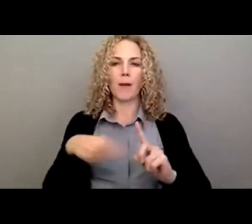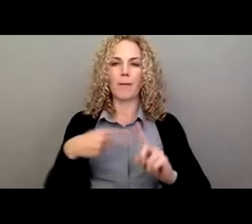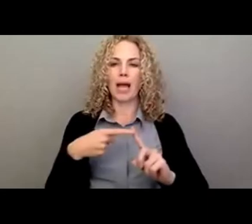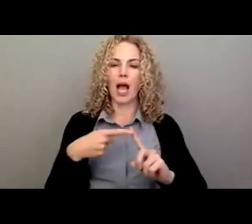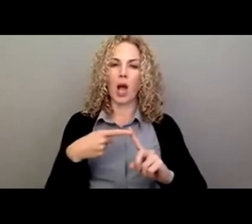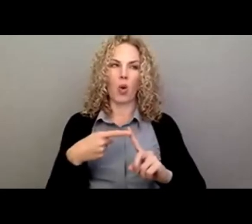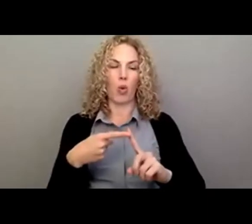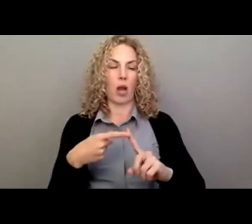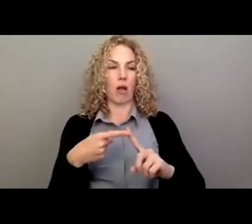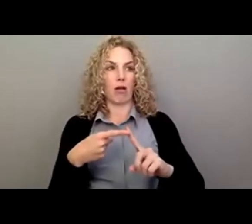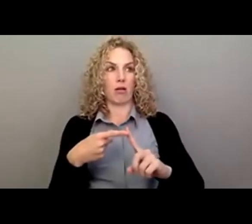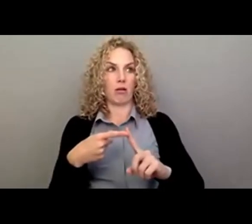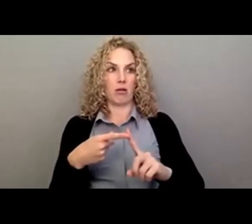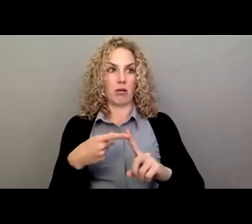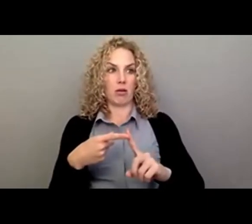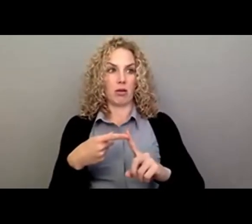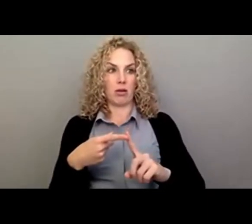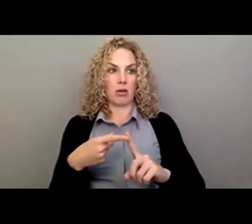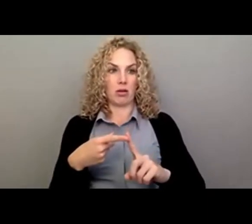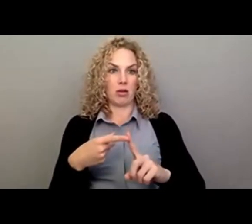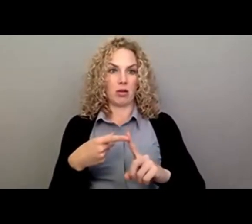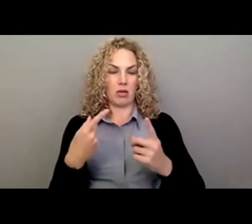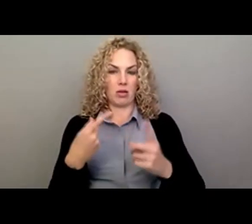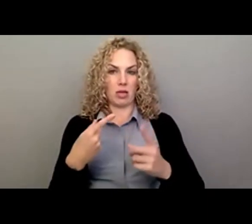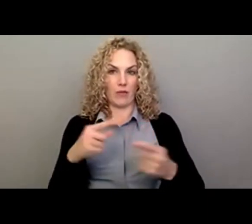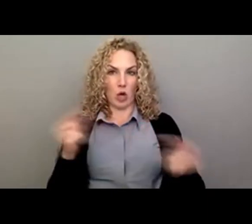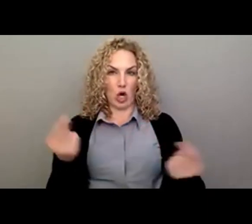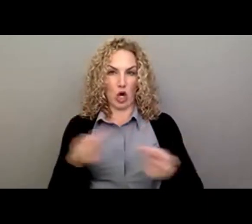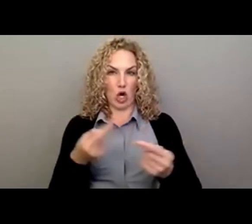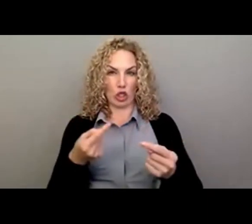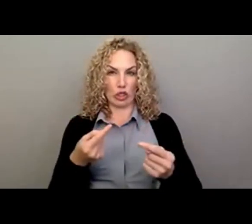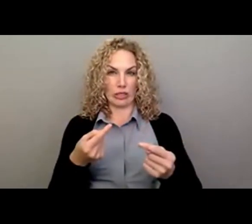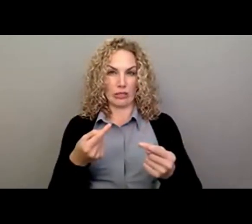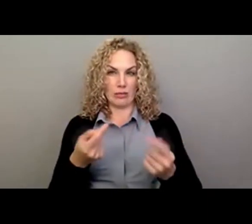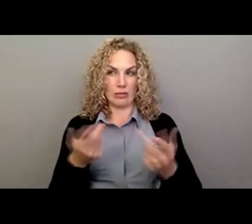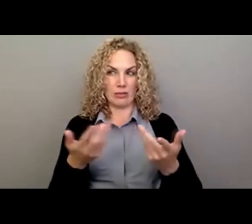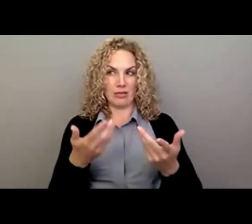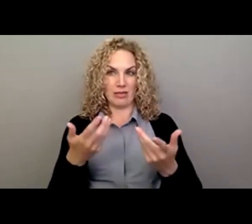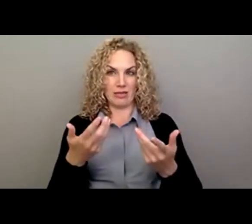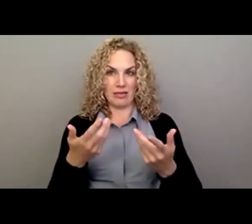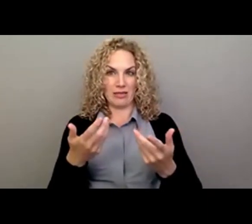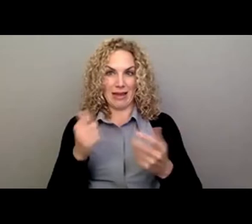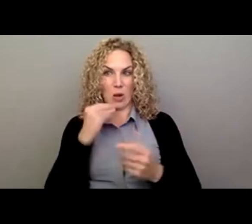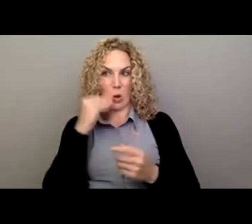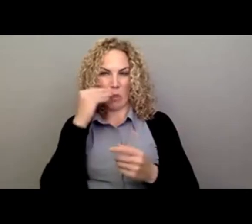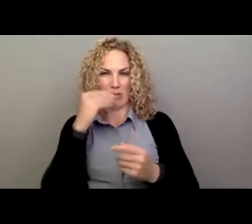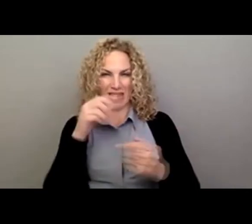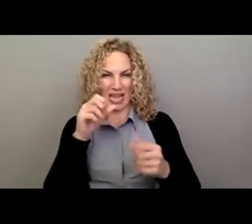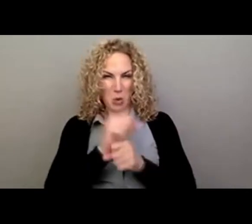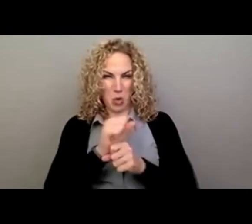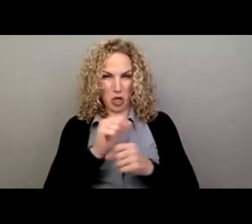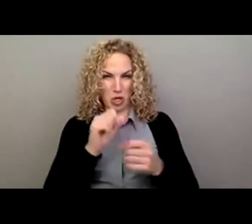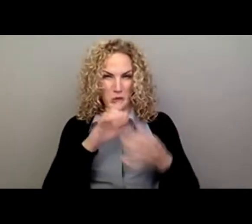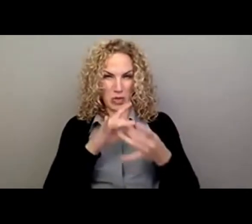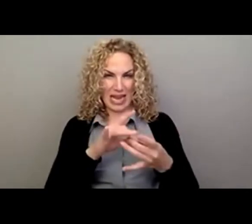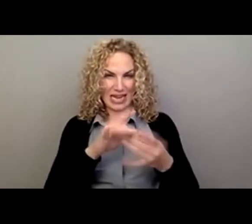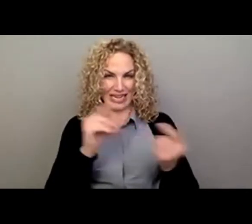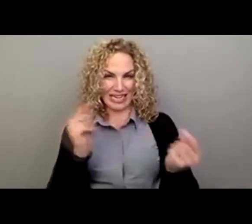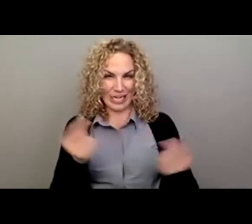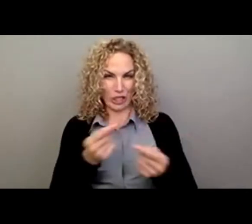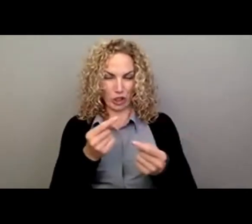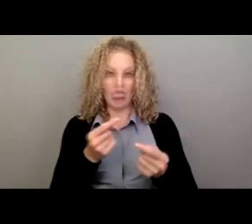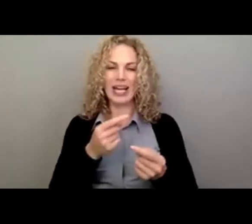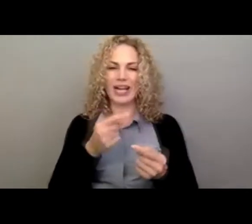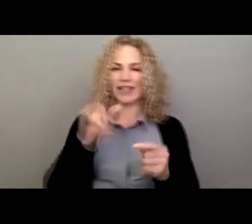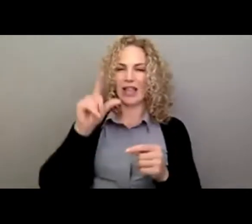is it a work-related injury? And for years and years, the law had been pretty well established in California and